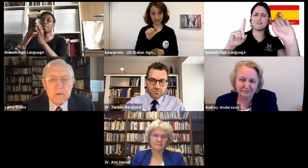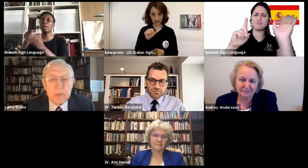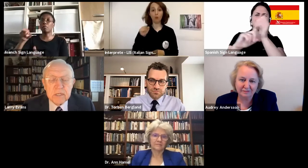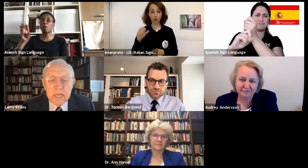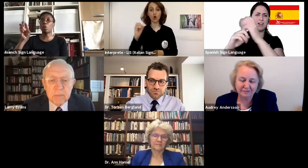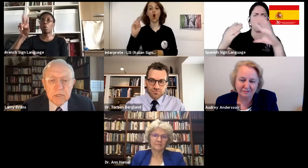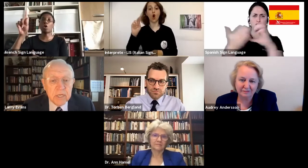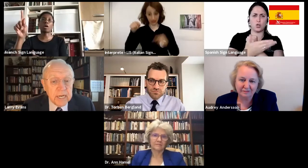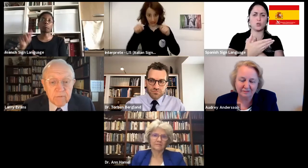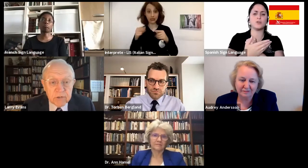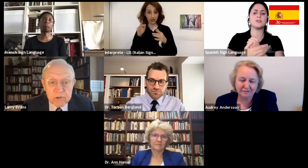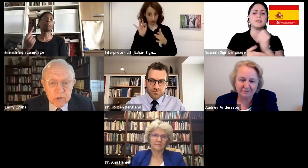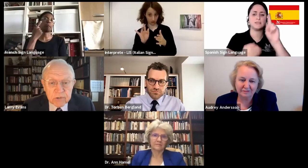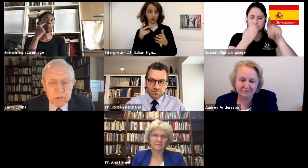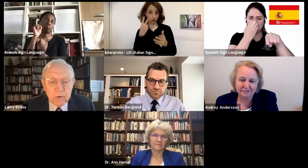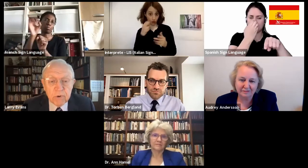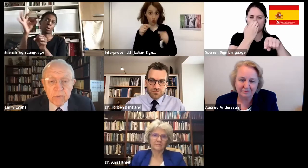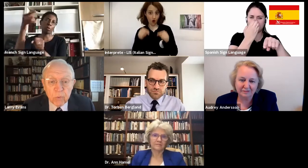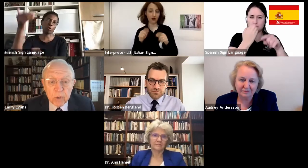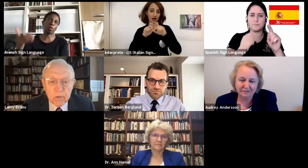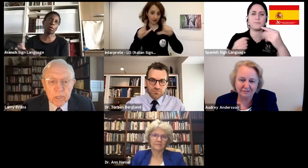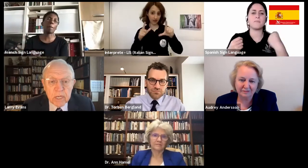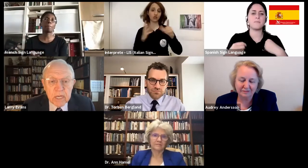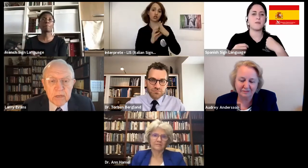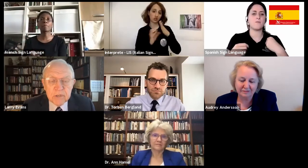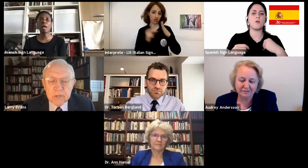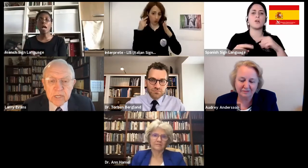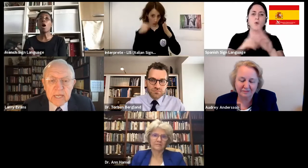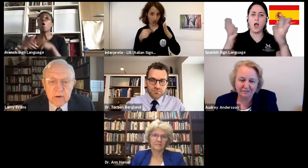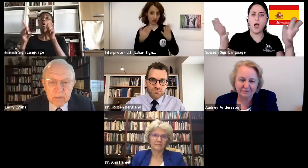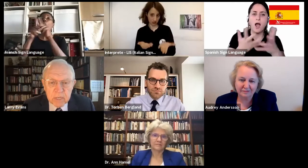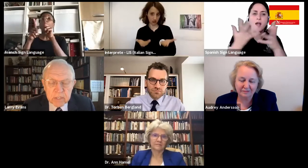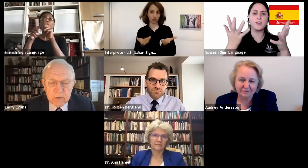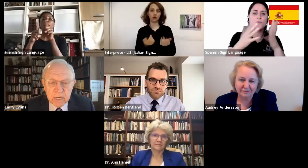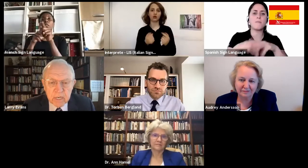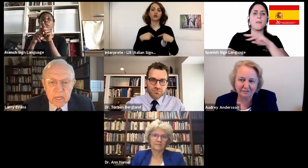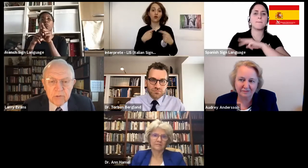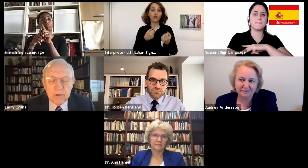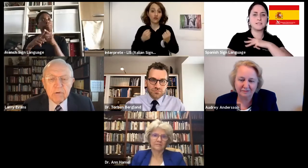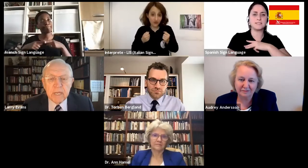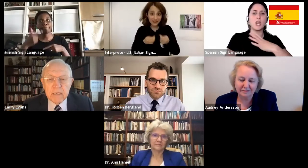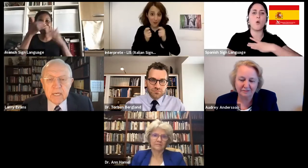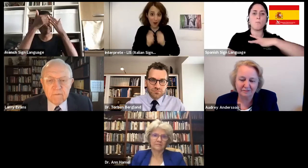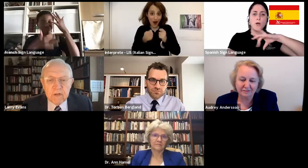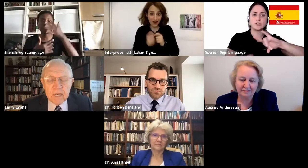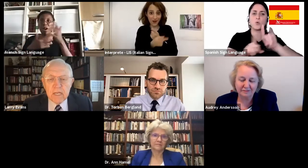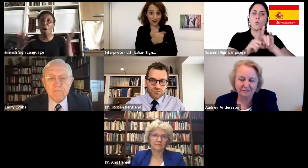to be established in every church around the world. This is a caring ministry. The creativity of